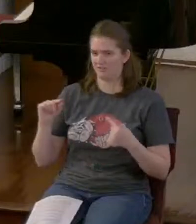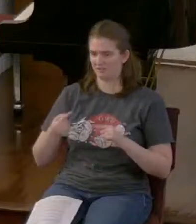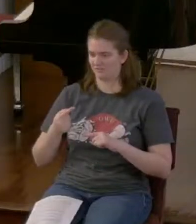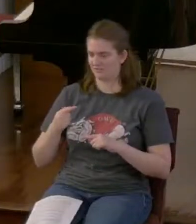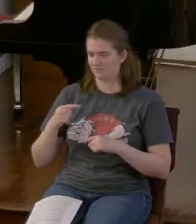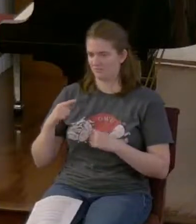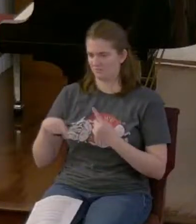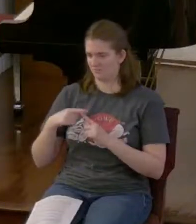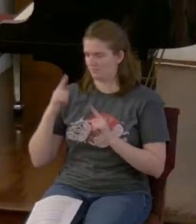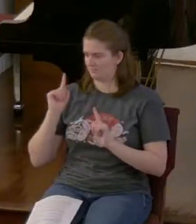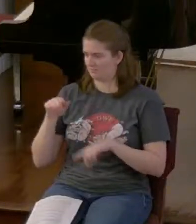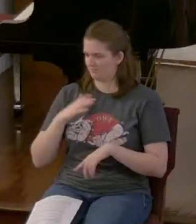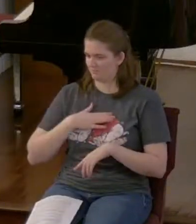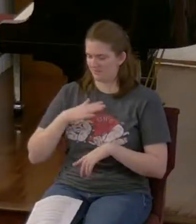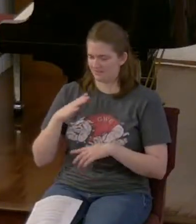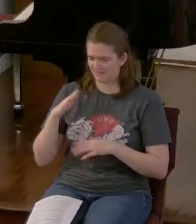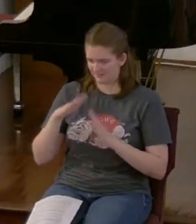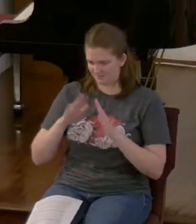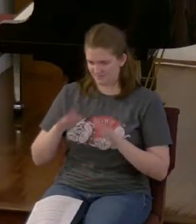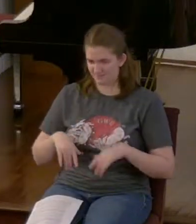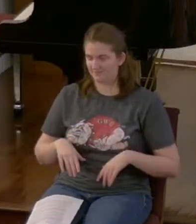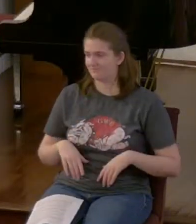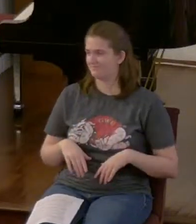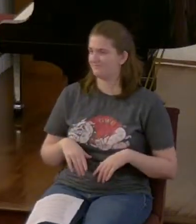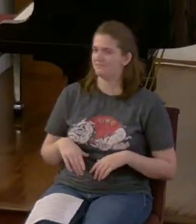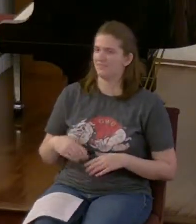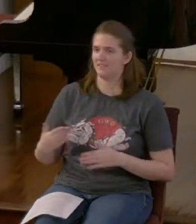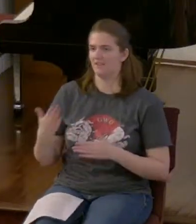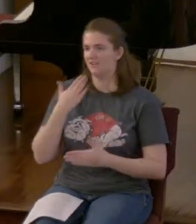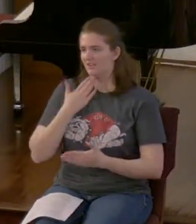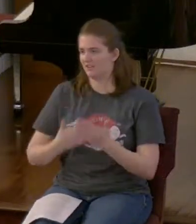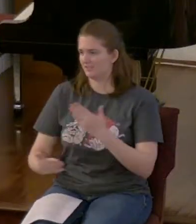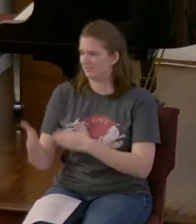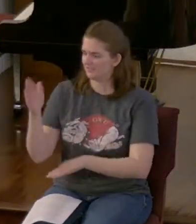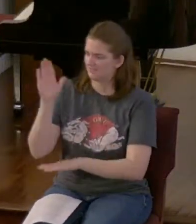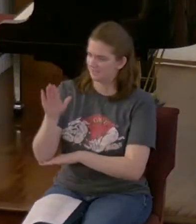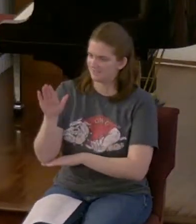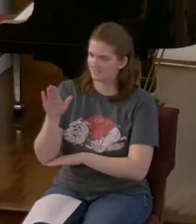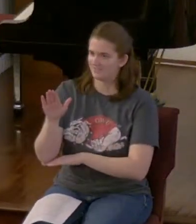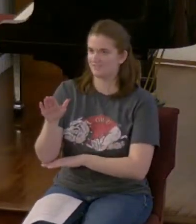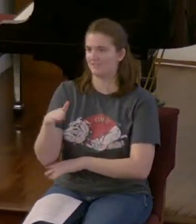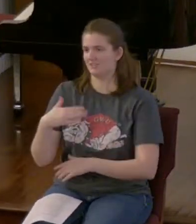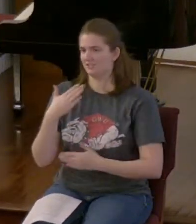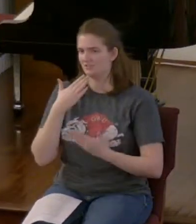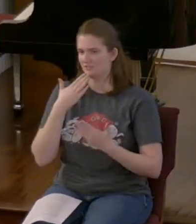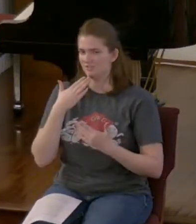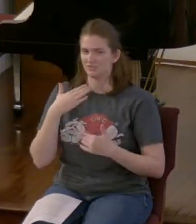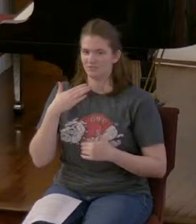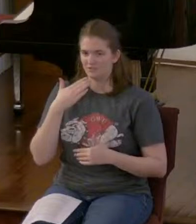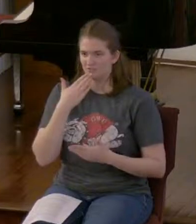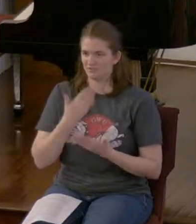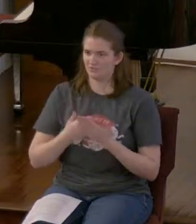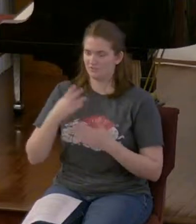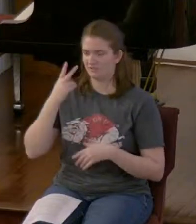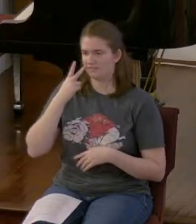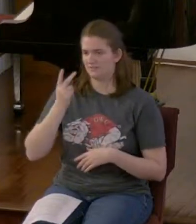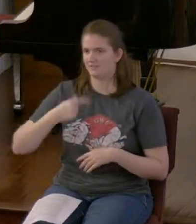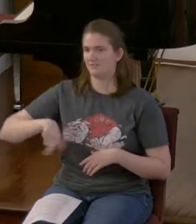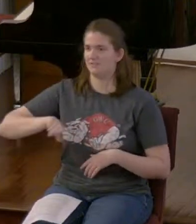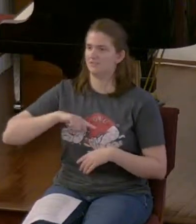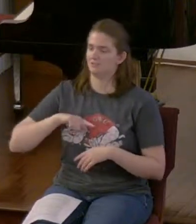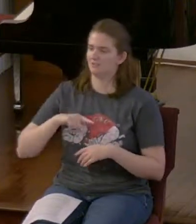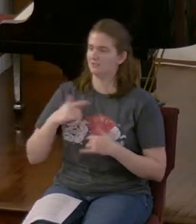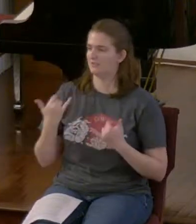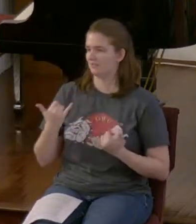It is good to see everybody here tonight. We do not have choir practice because